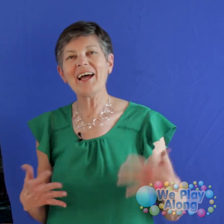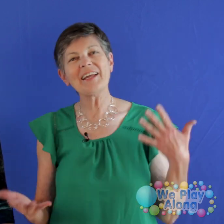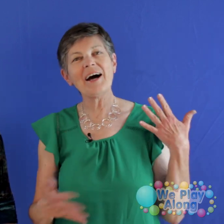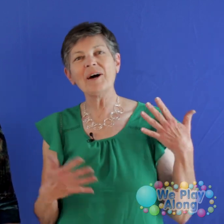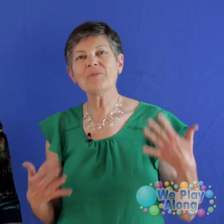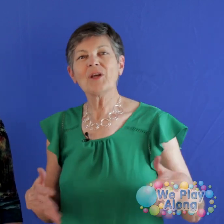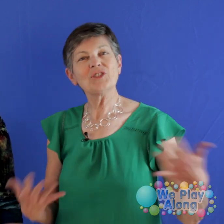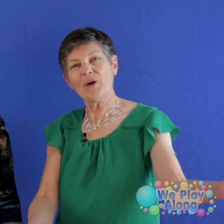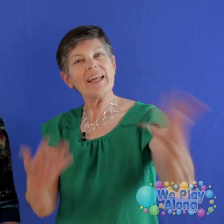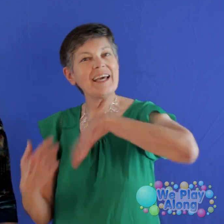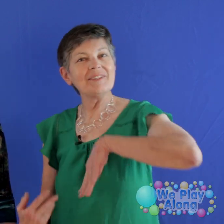join me in.